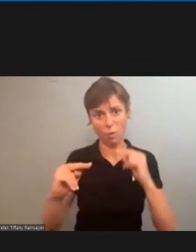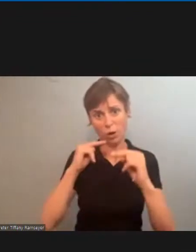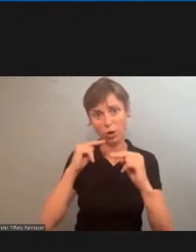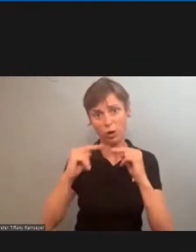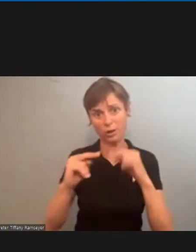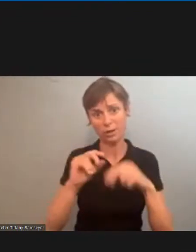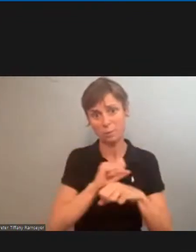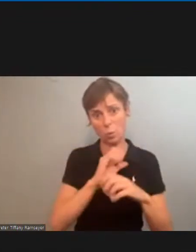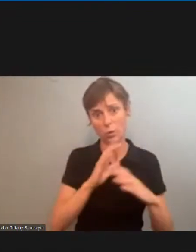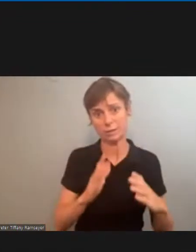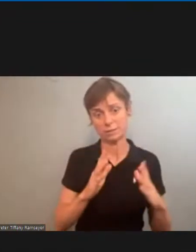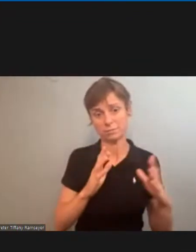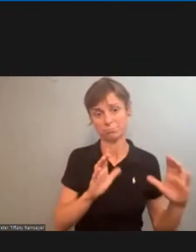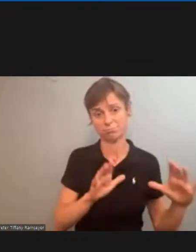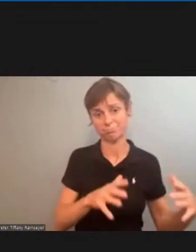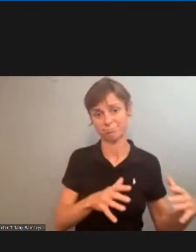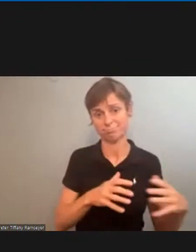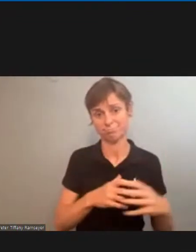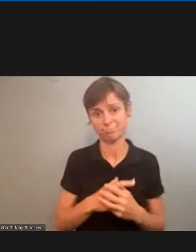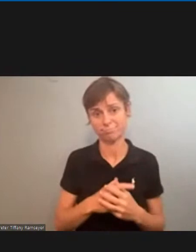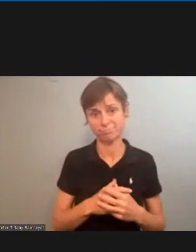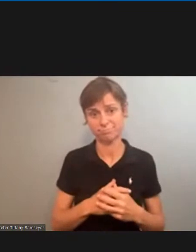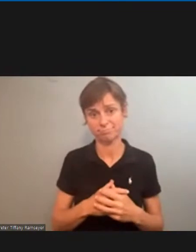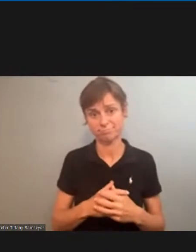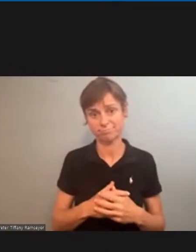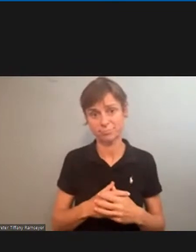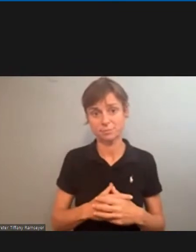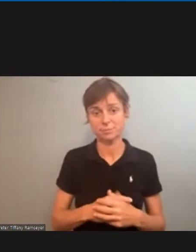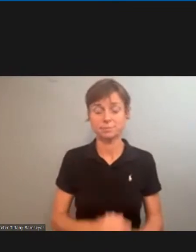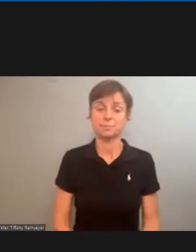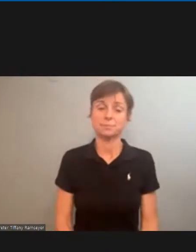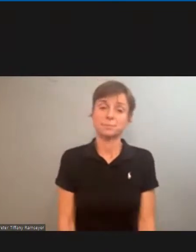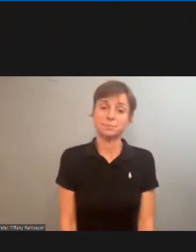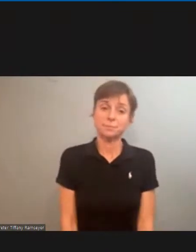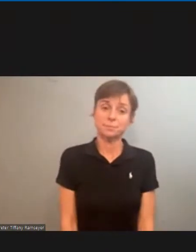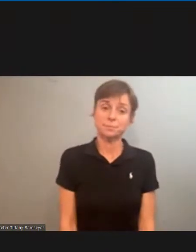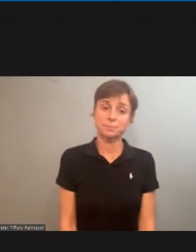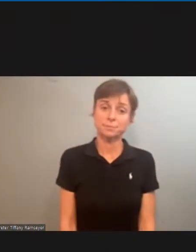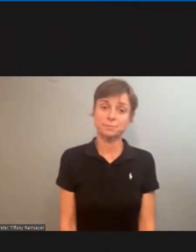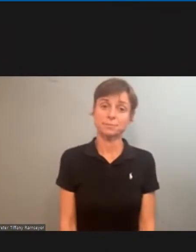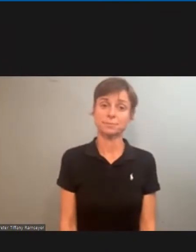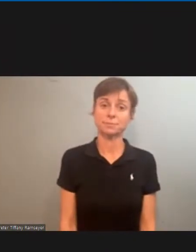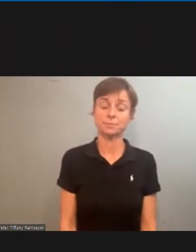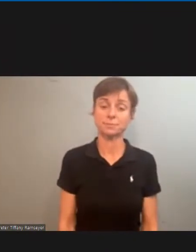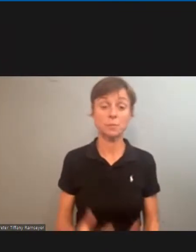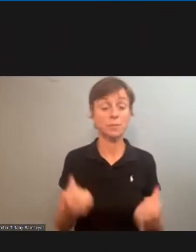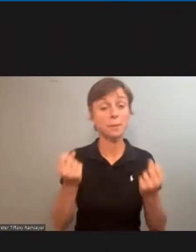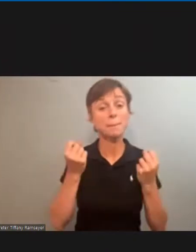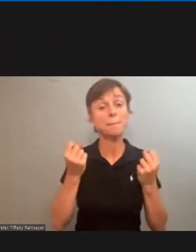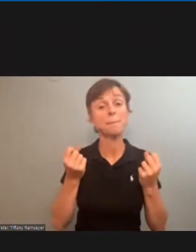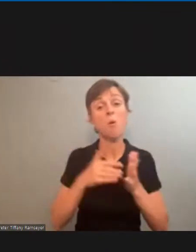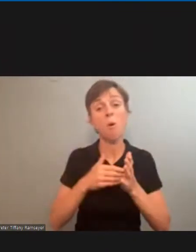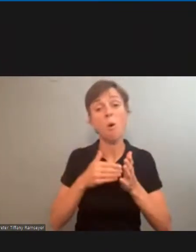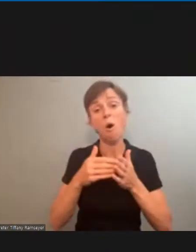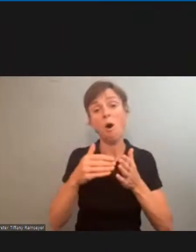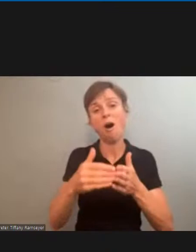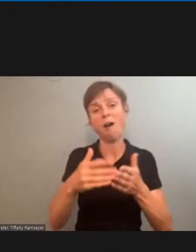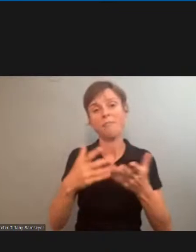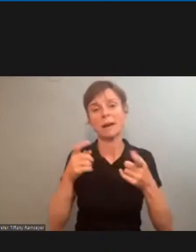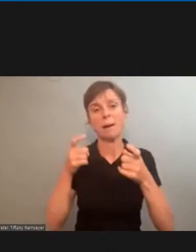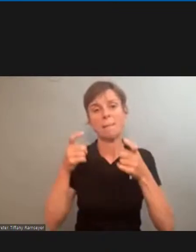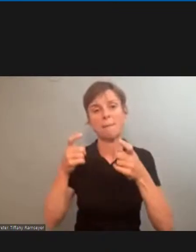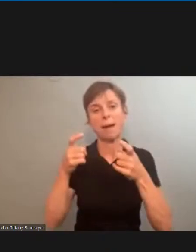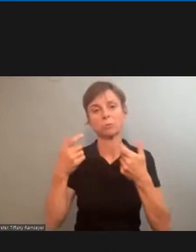employees. It's so many times that management attempts to reach their